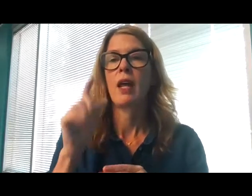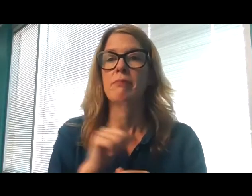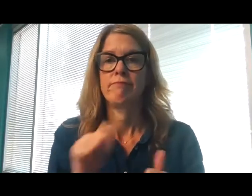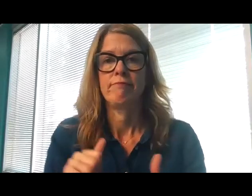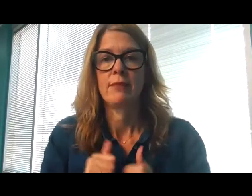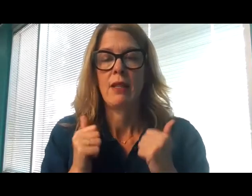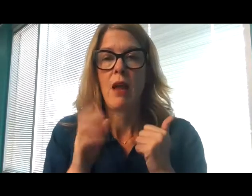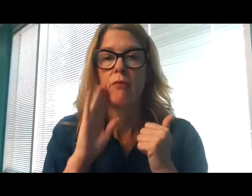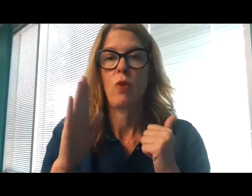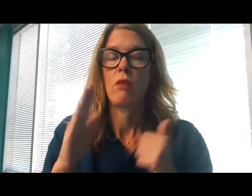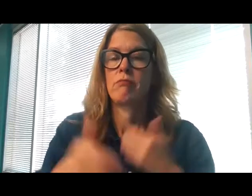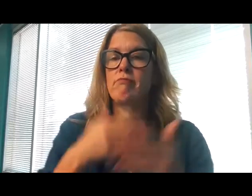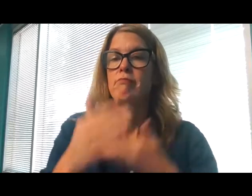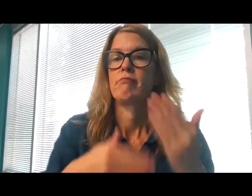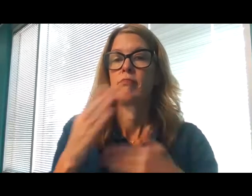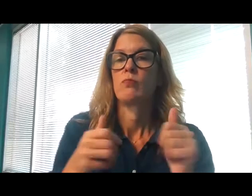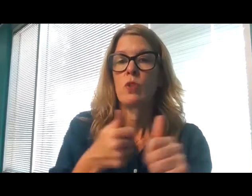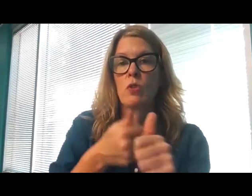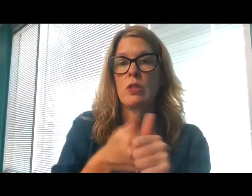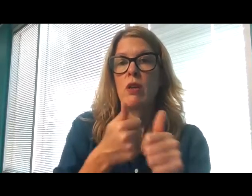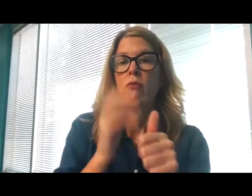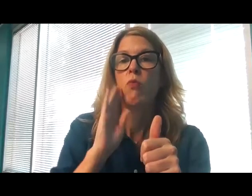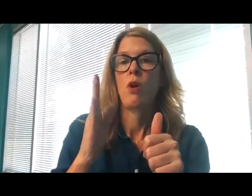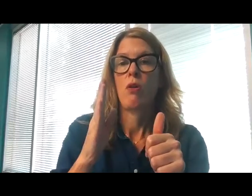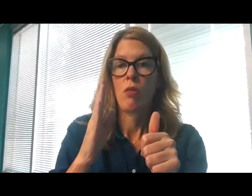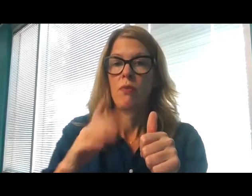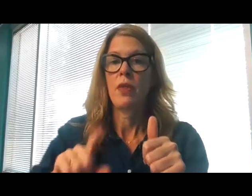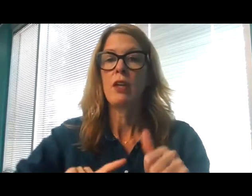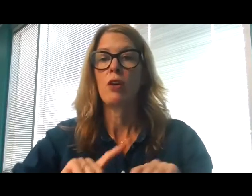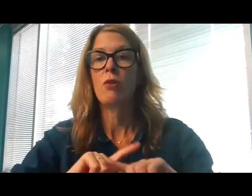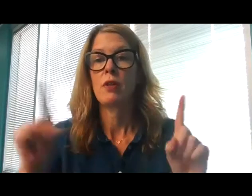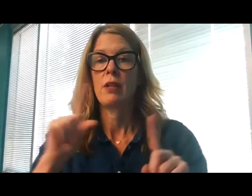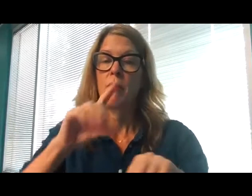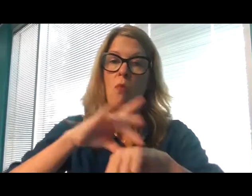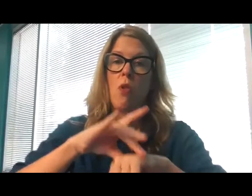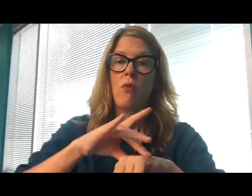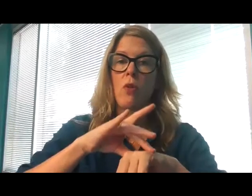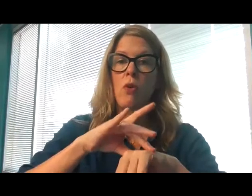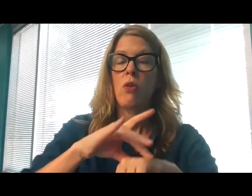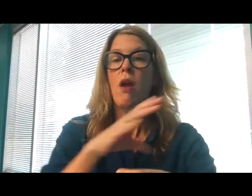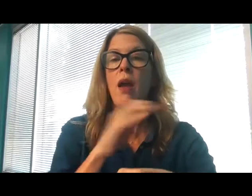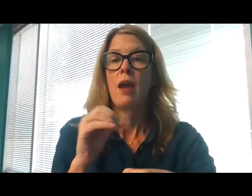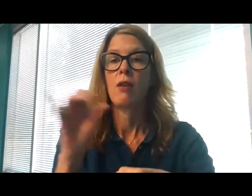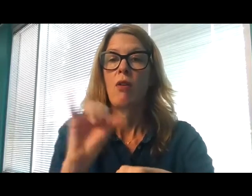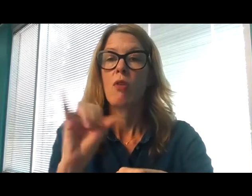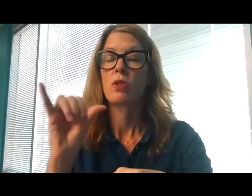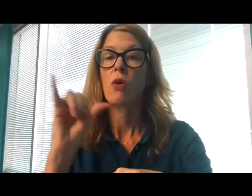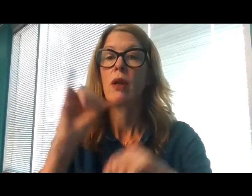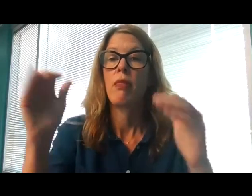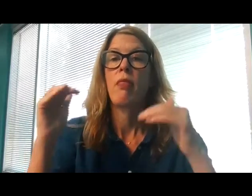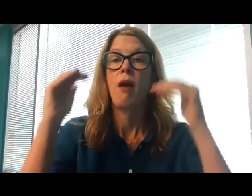Wherefore you are through all the earth, and in the